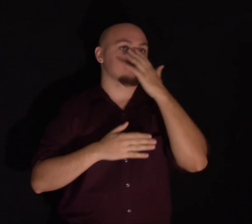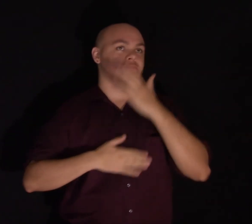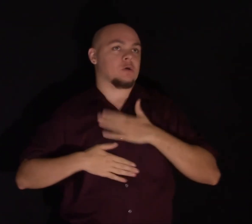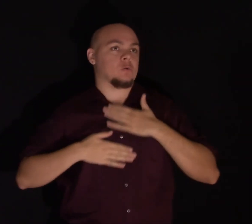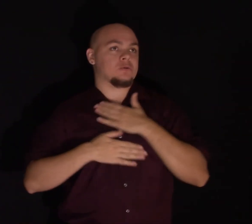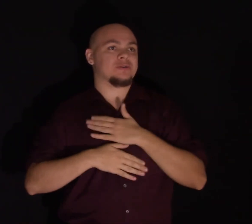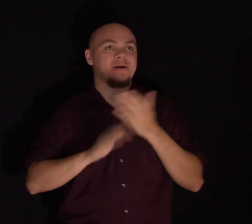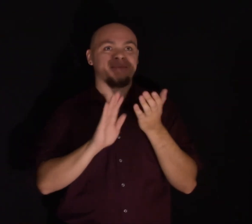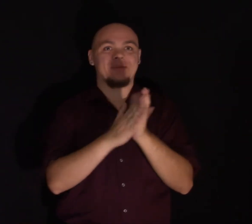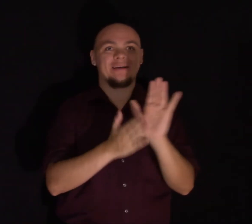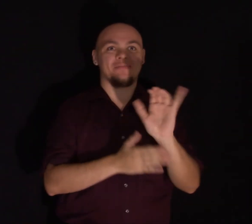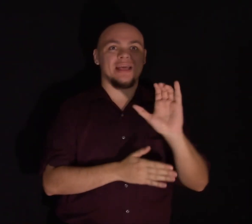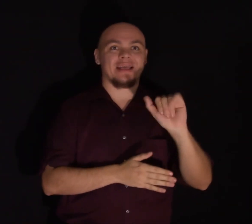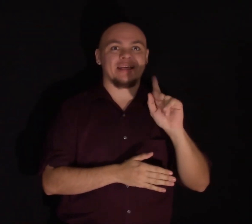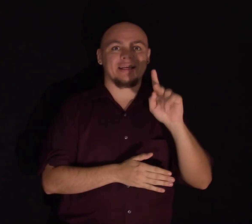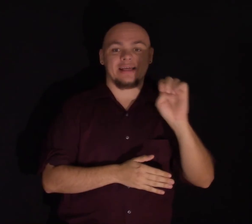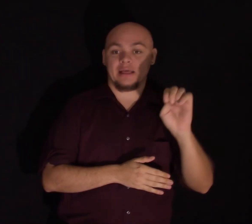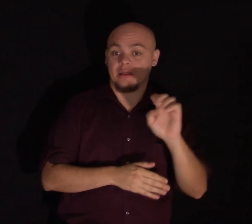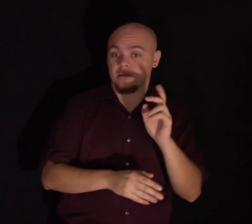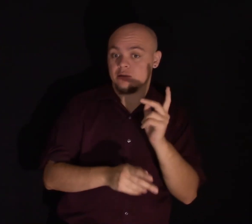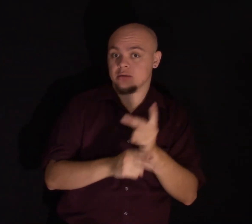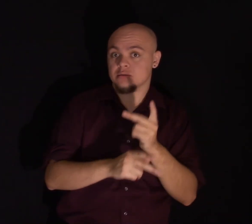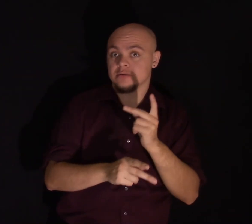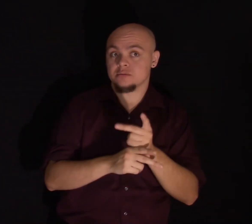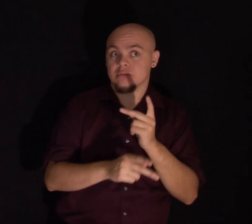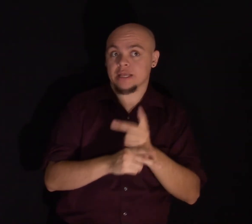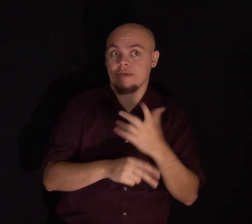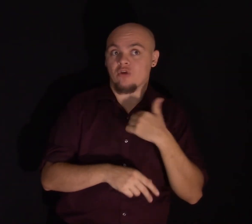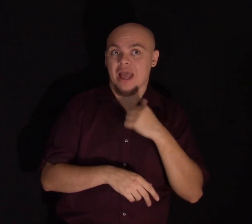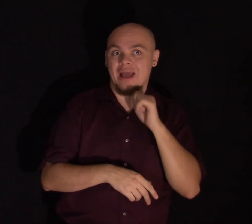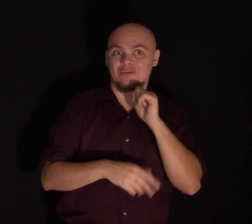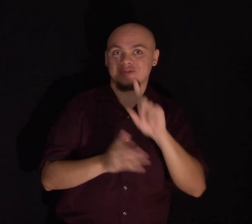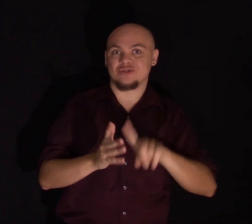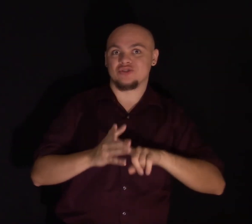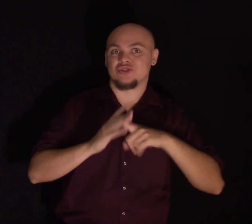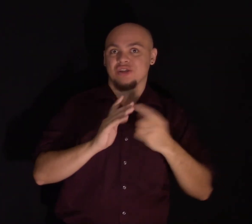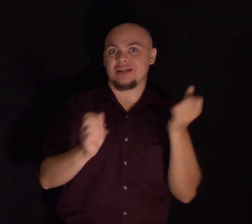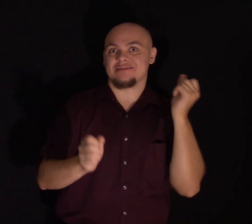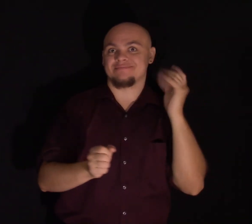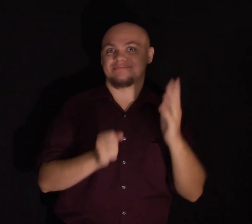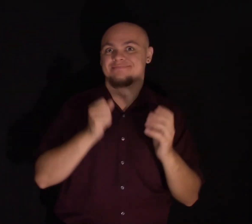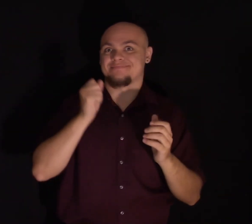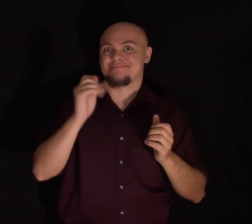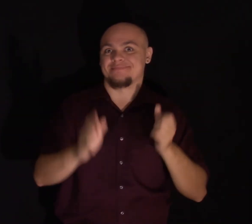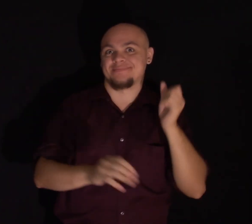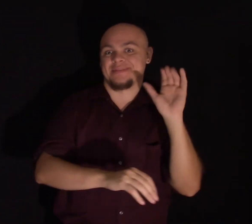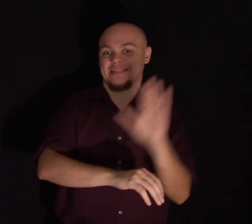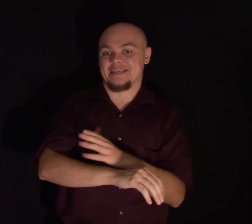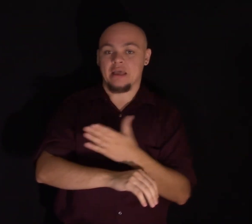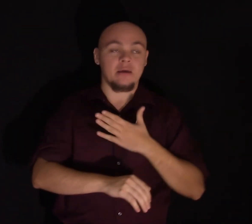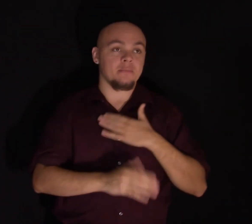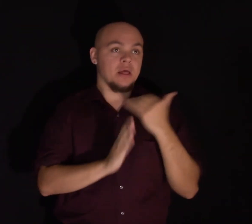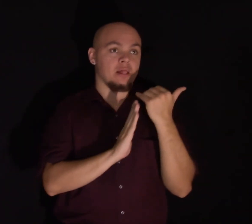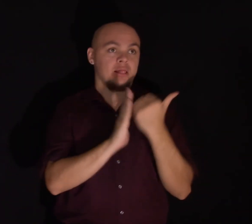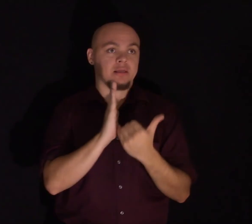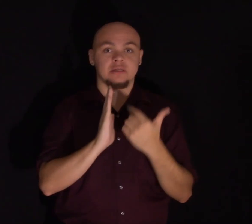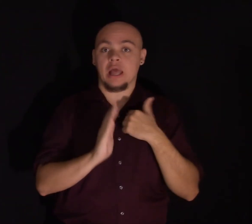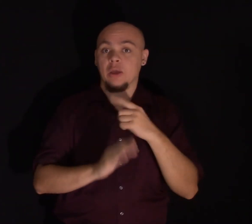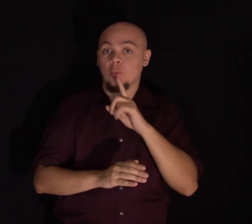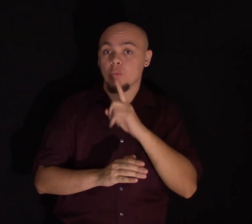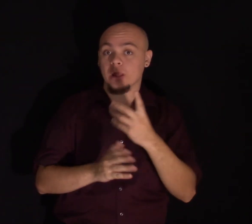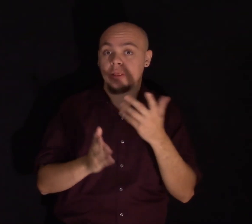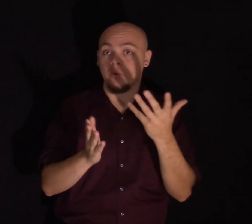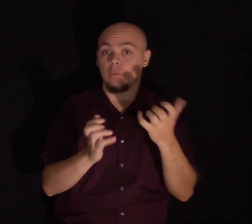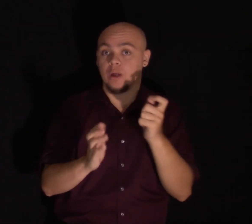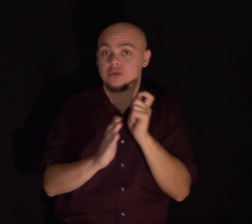a spree. And if I'm not careful, break into a song. Actually, that's something I want to put on the list, my 15-minute rule list. I really, really want to